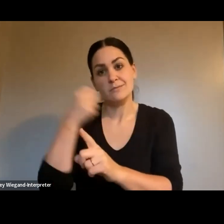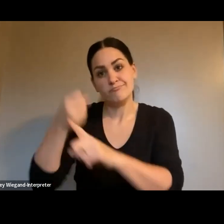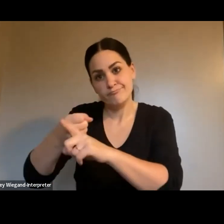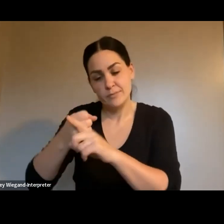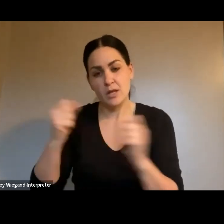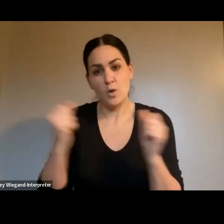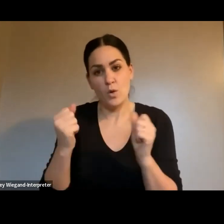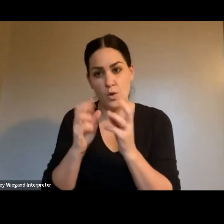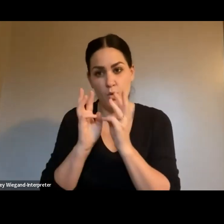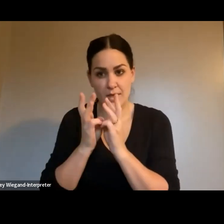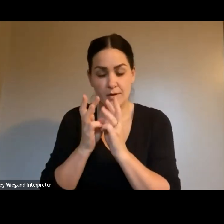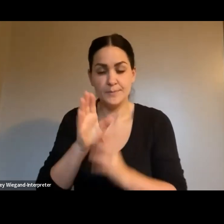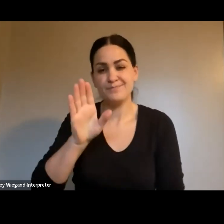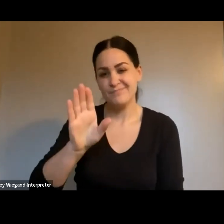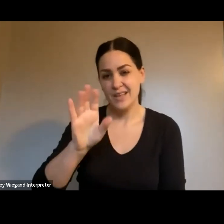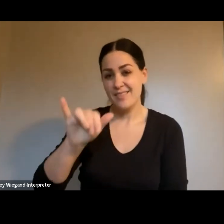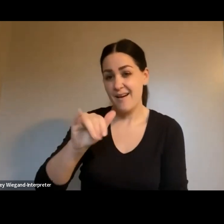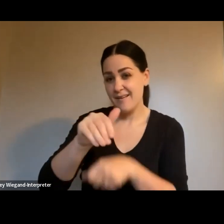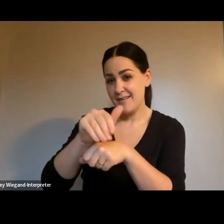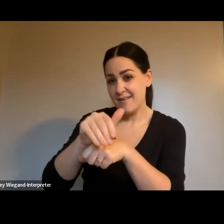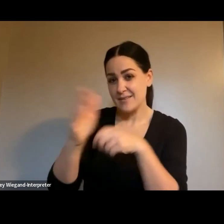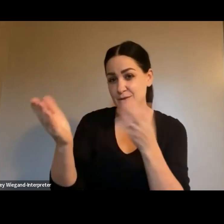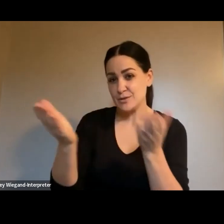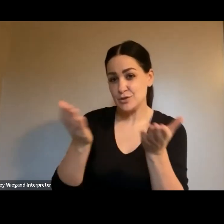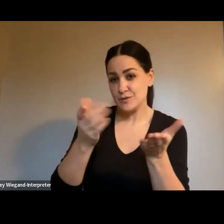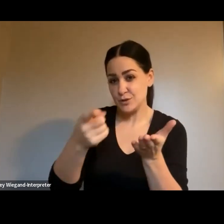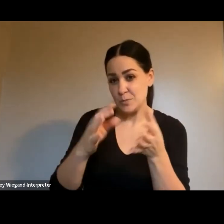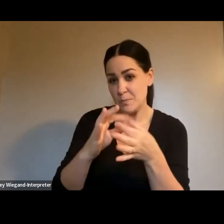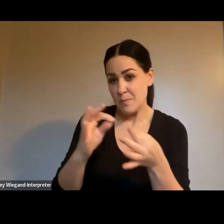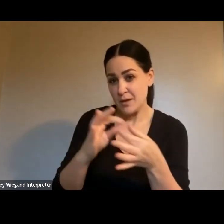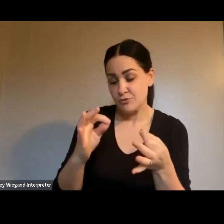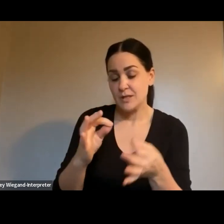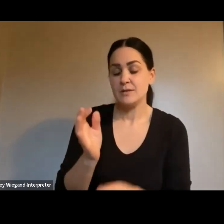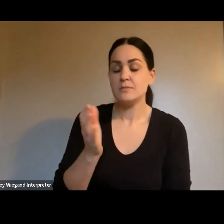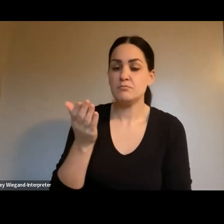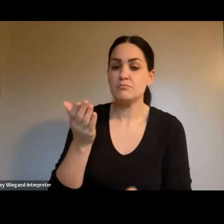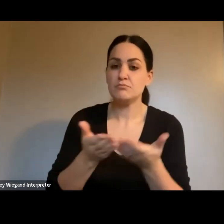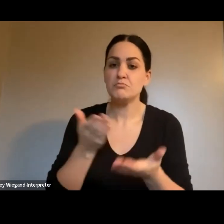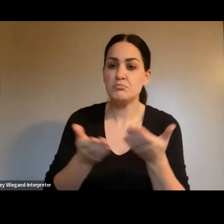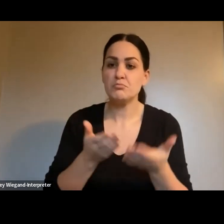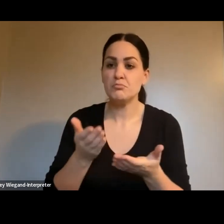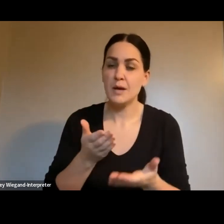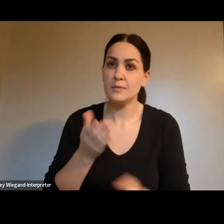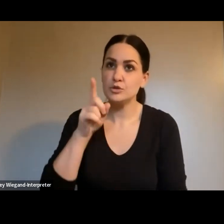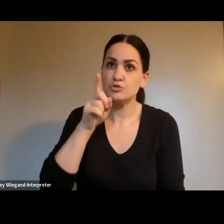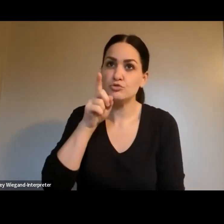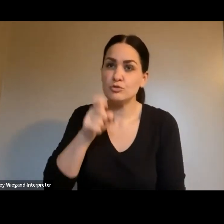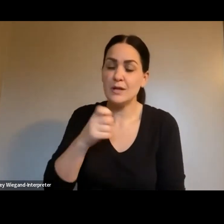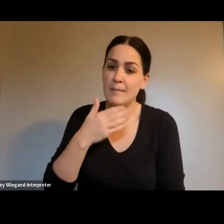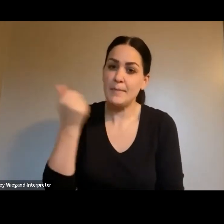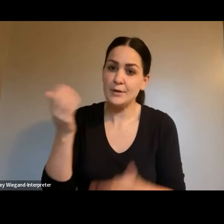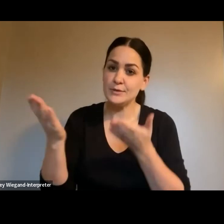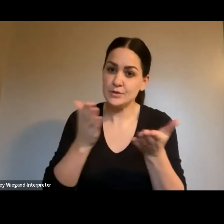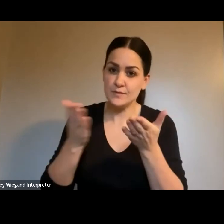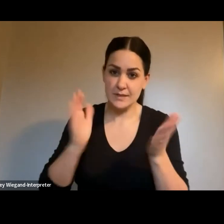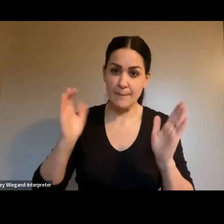as far as the night service that you mentioned should see better service after the last schedule change, because we